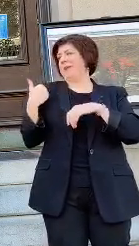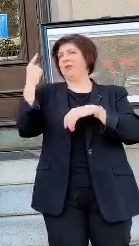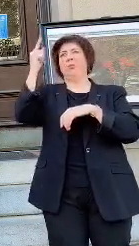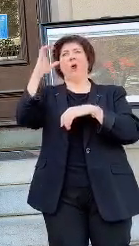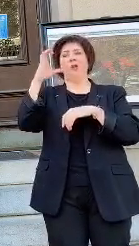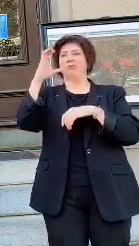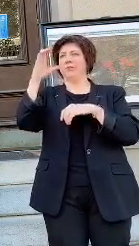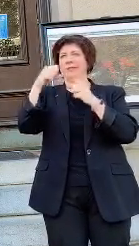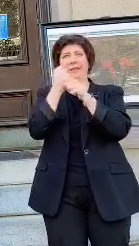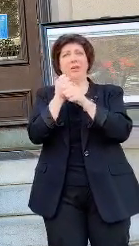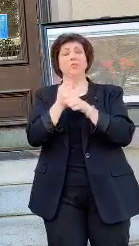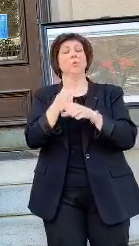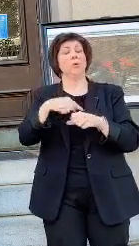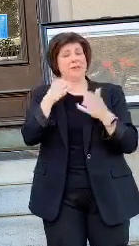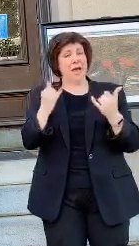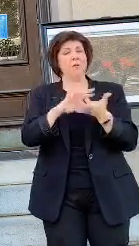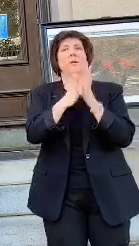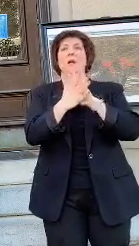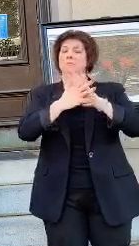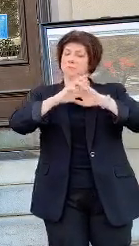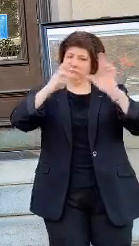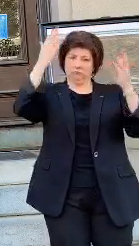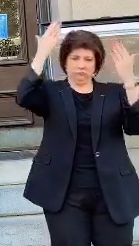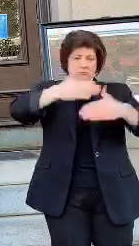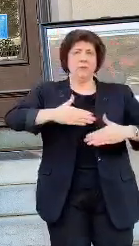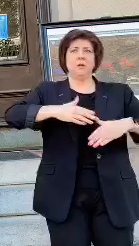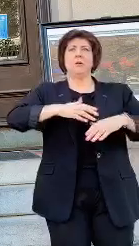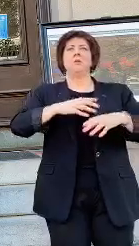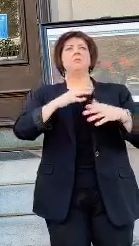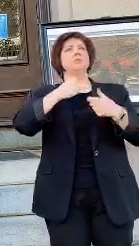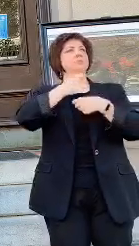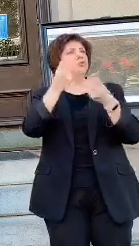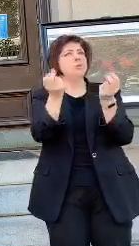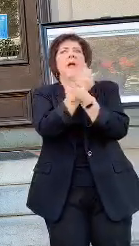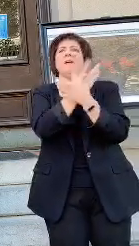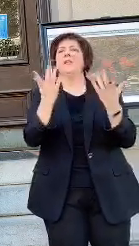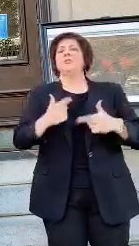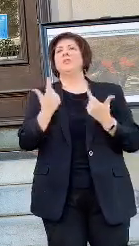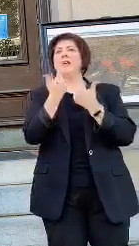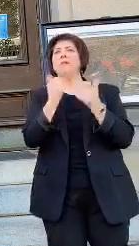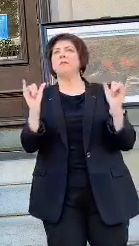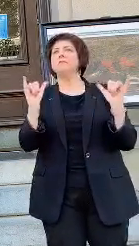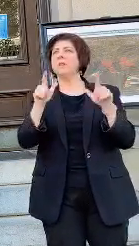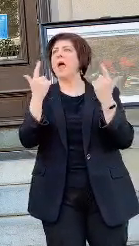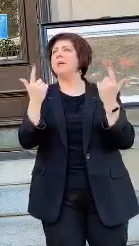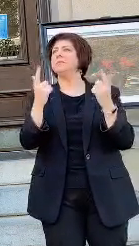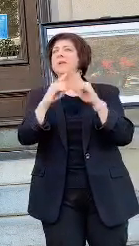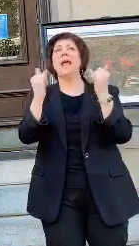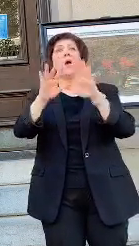We need to be prepared on the front end to do everything we can to save lives. I'd be happy to take your questions.